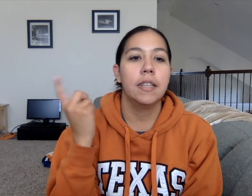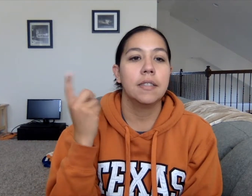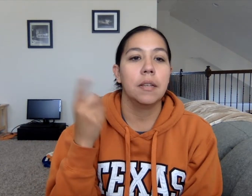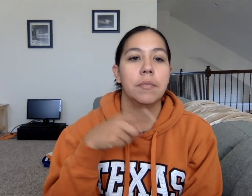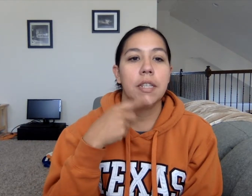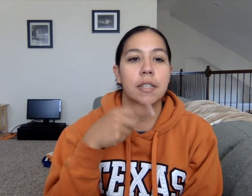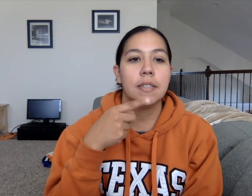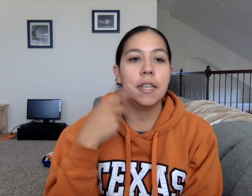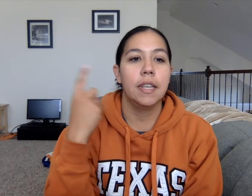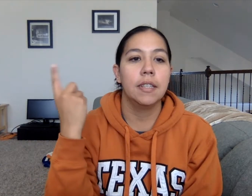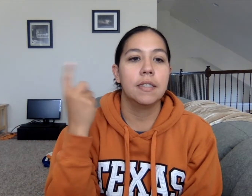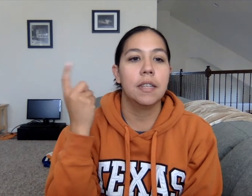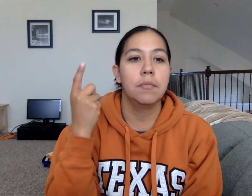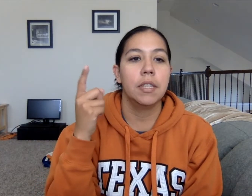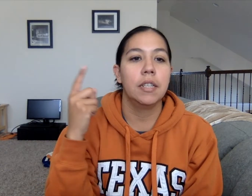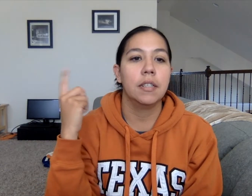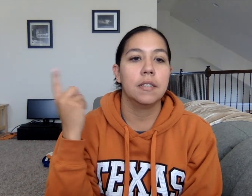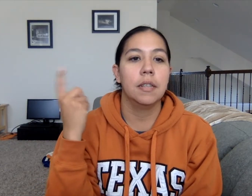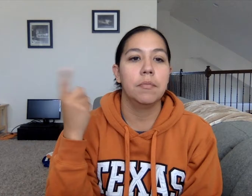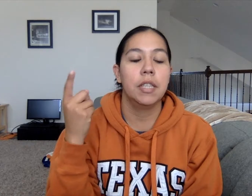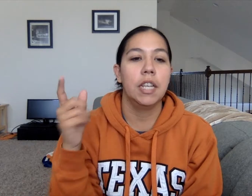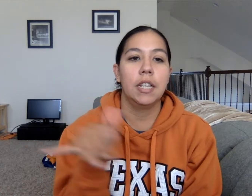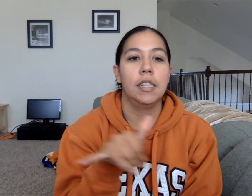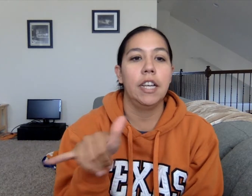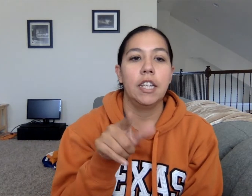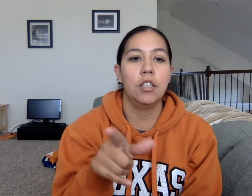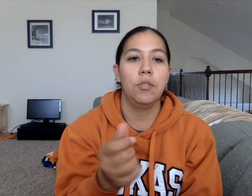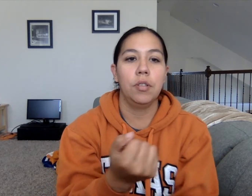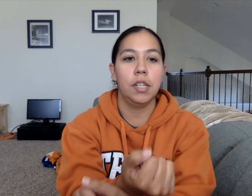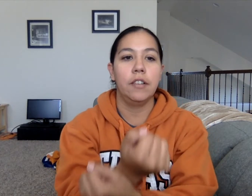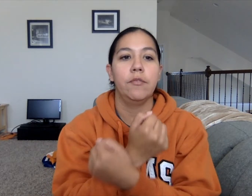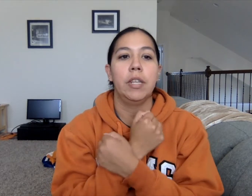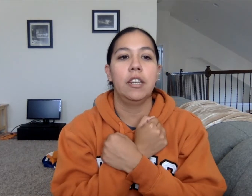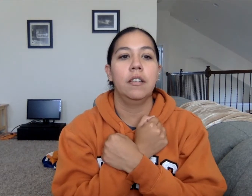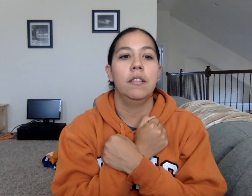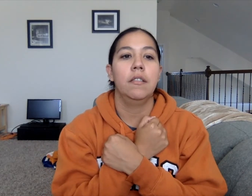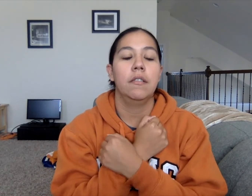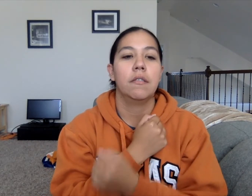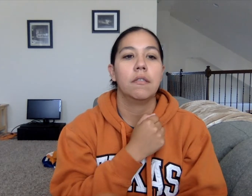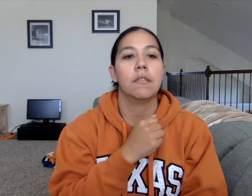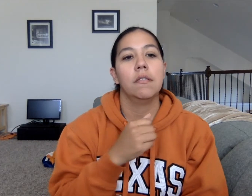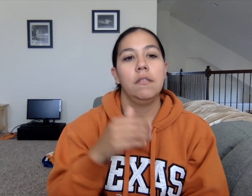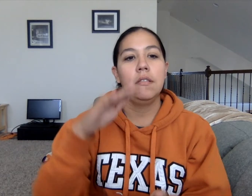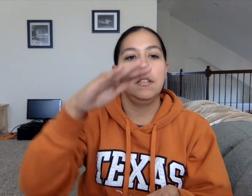Tell if I'm gonna have to